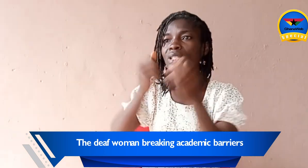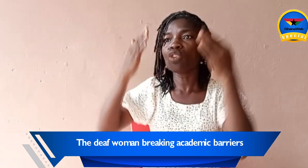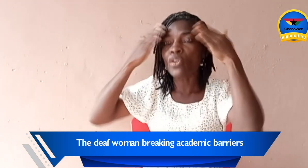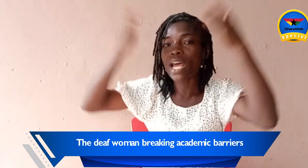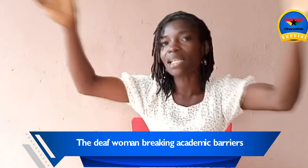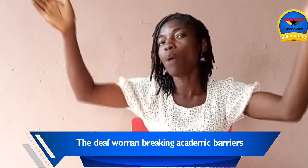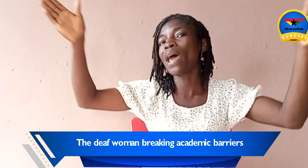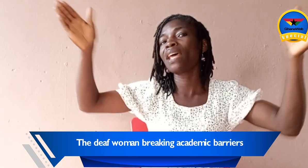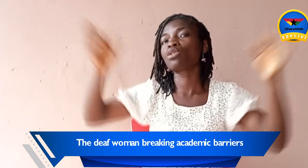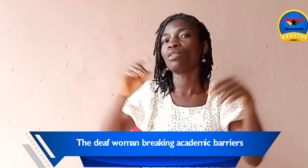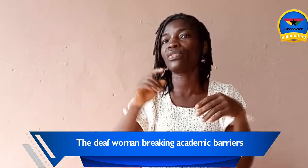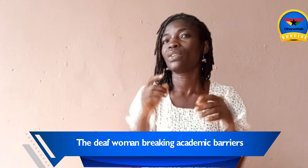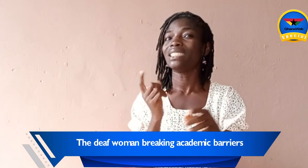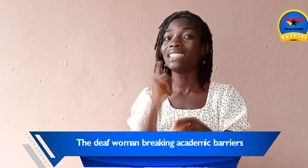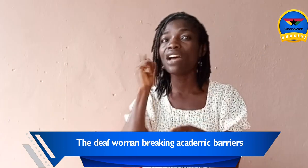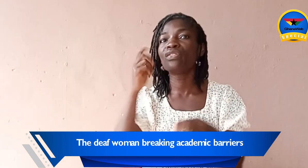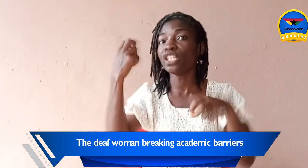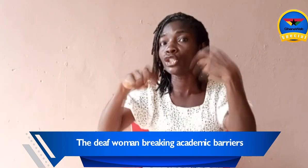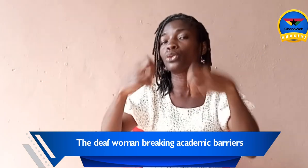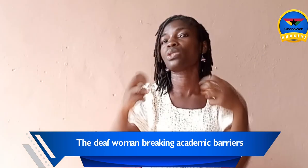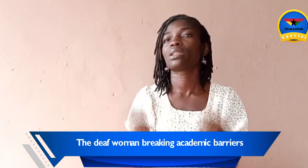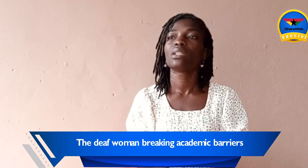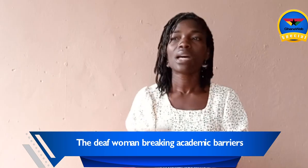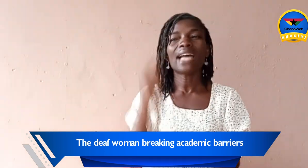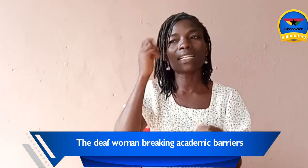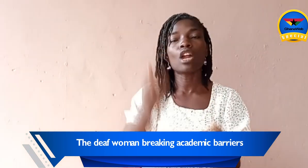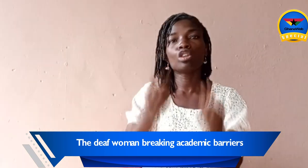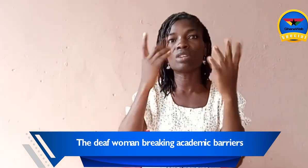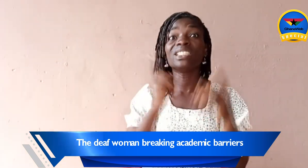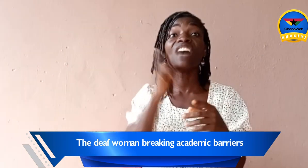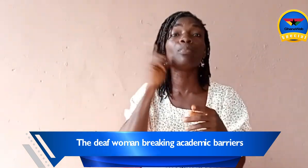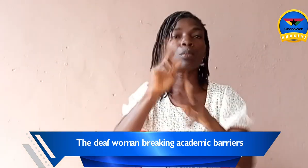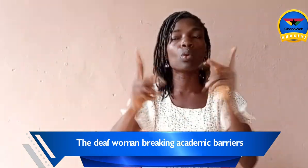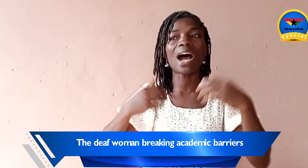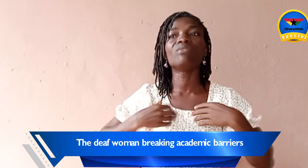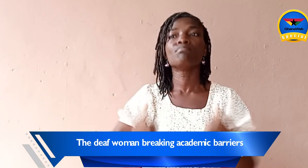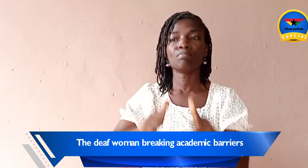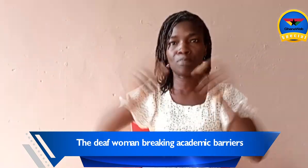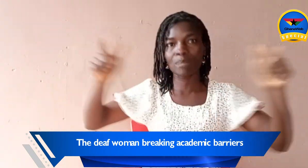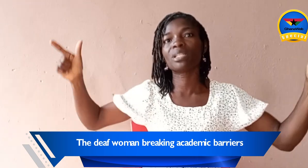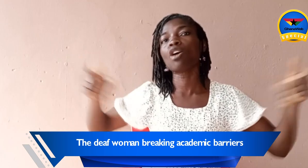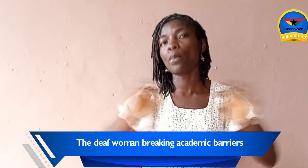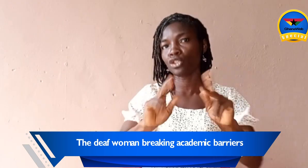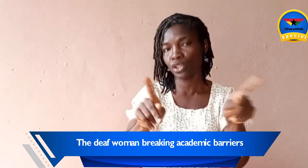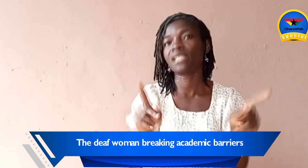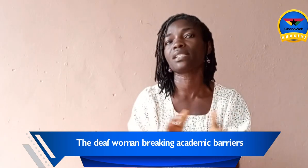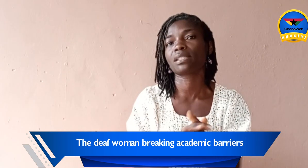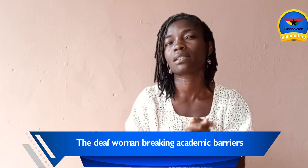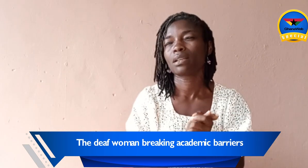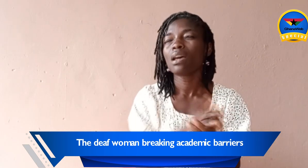create awareness of deaf issues, I think a lot of deaf people have big, big opportunities. And